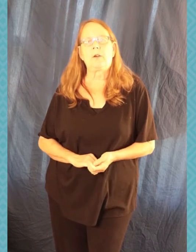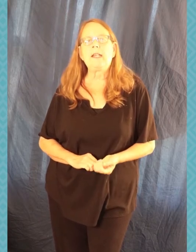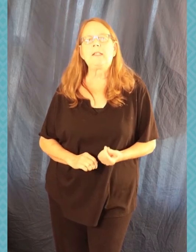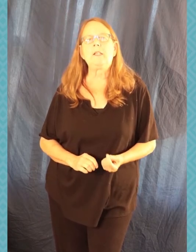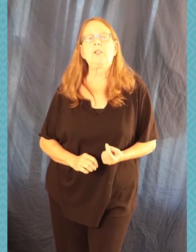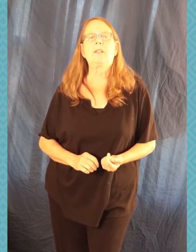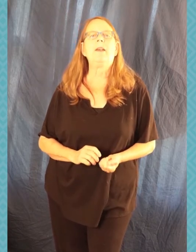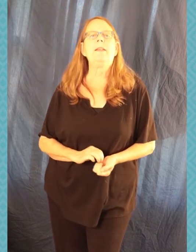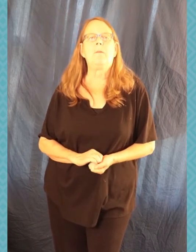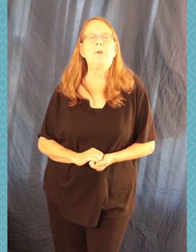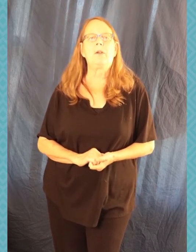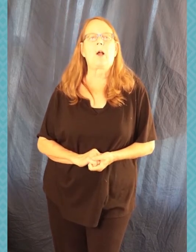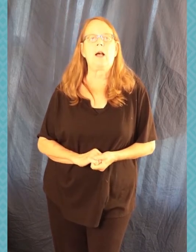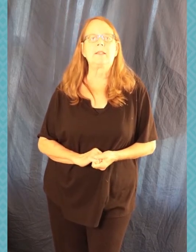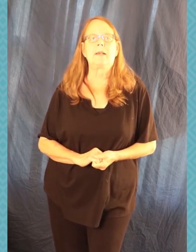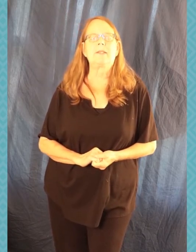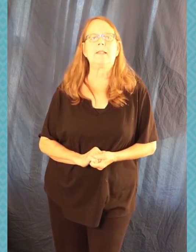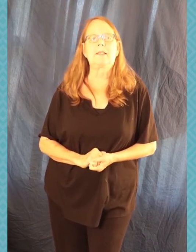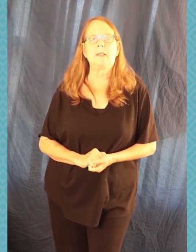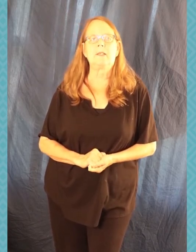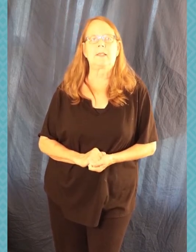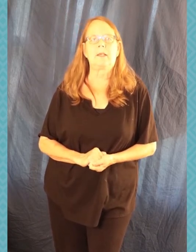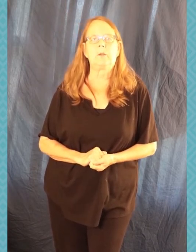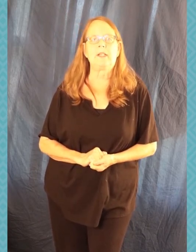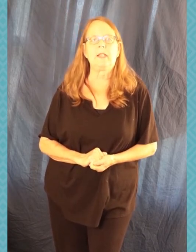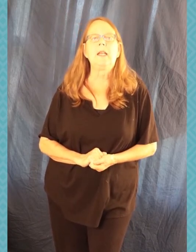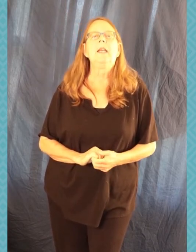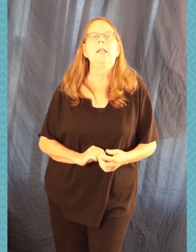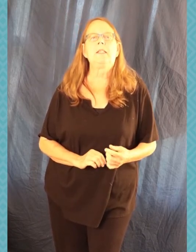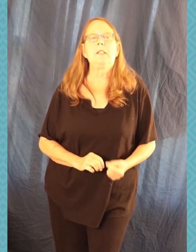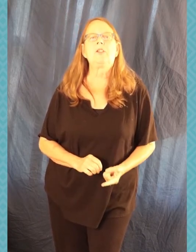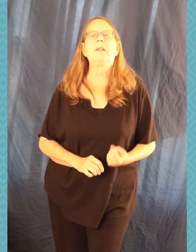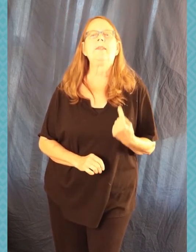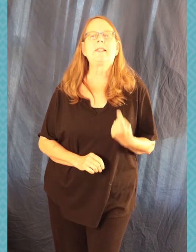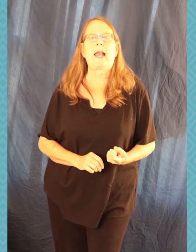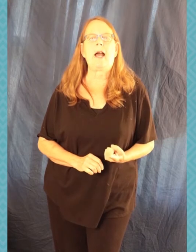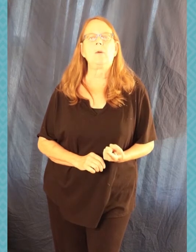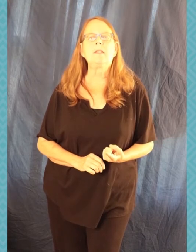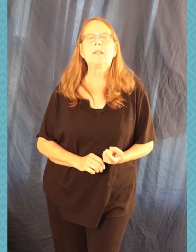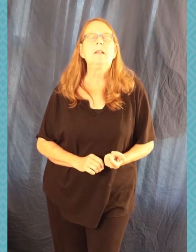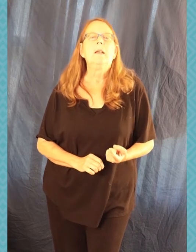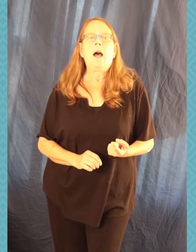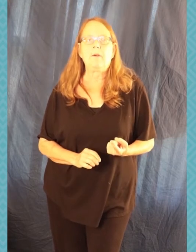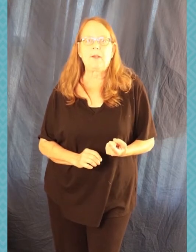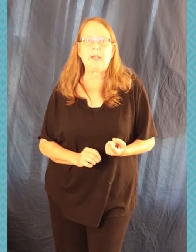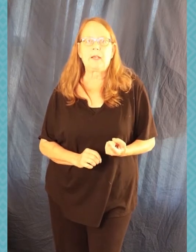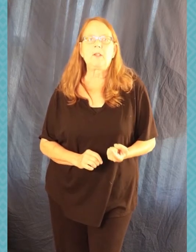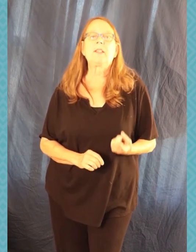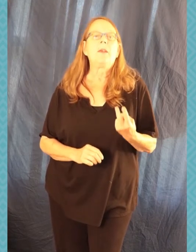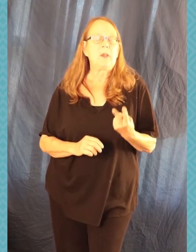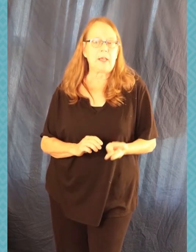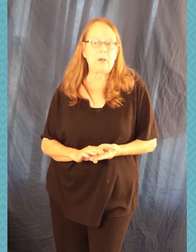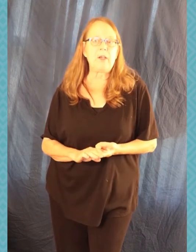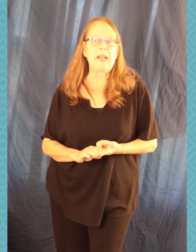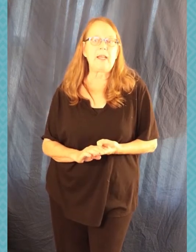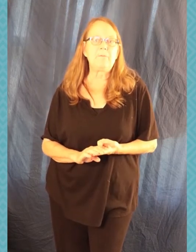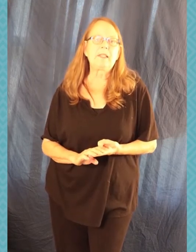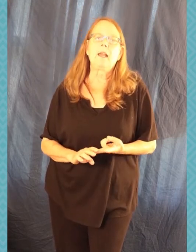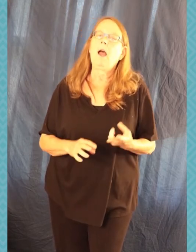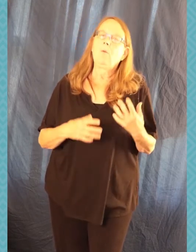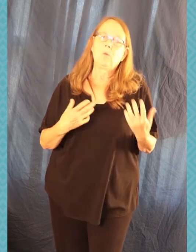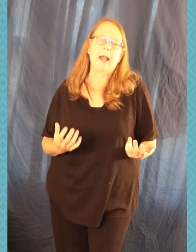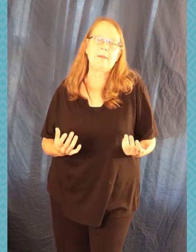young children. It teaches them a number of concepts and skills that they'll need. It teaches them sounds of the letters, the letter